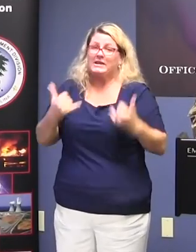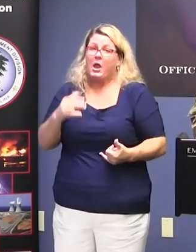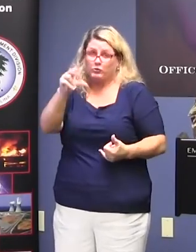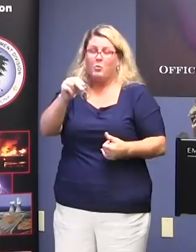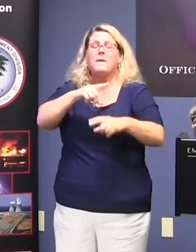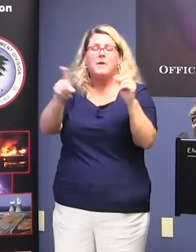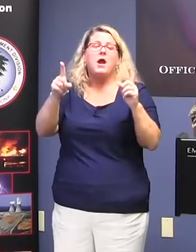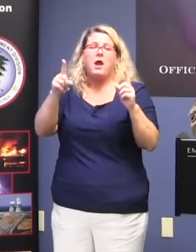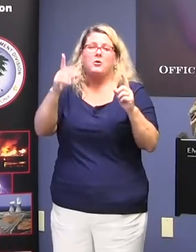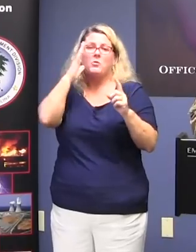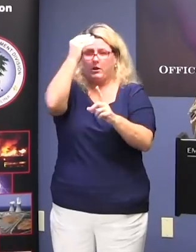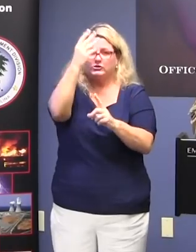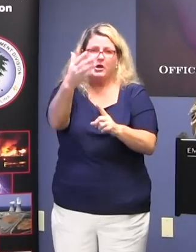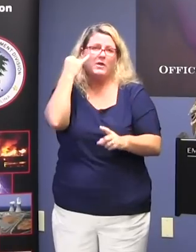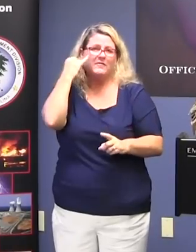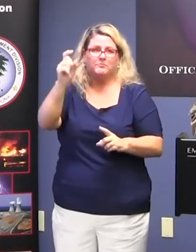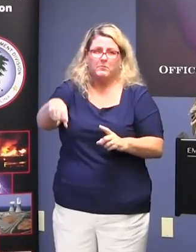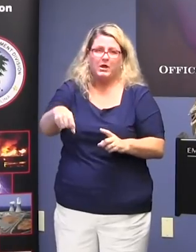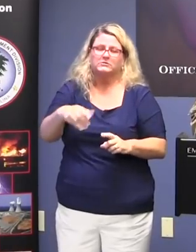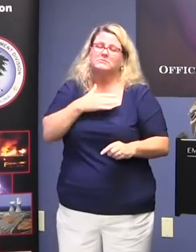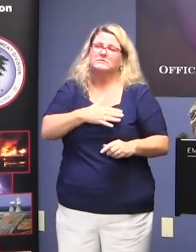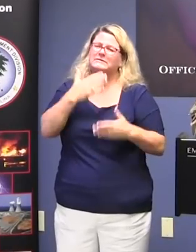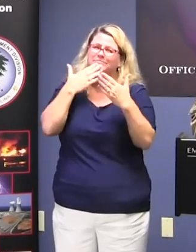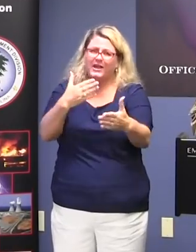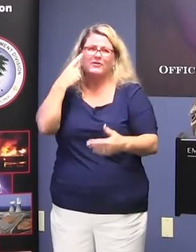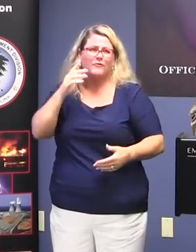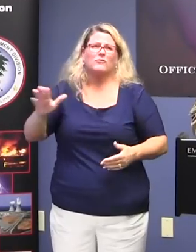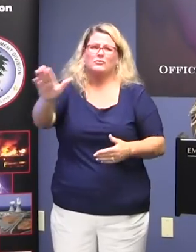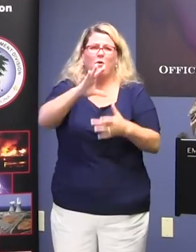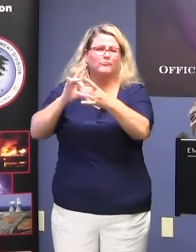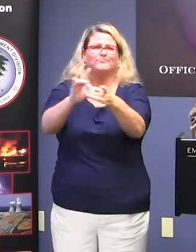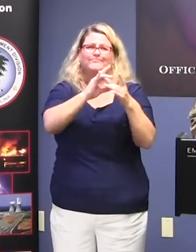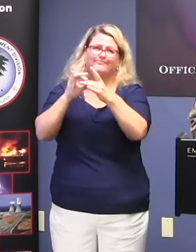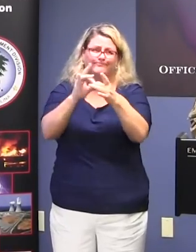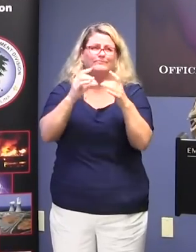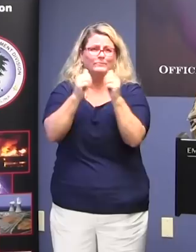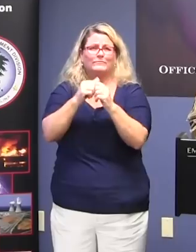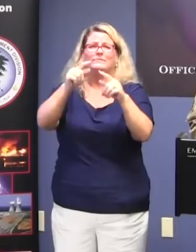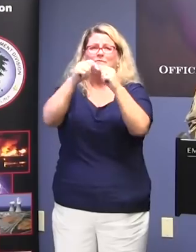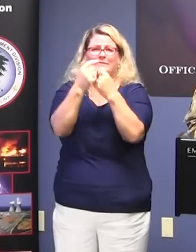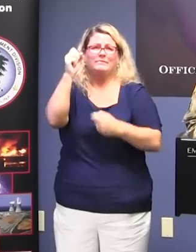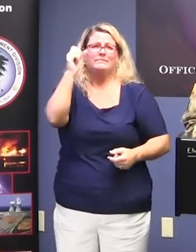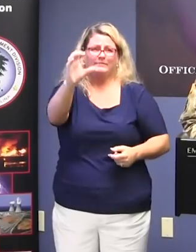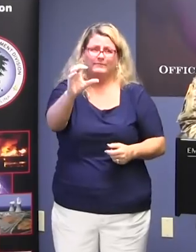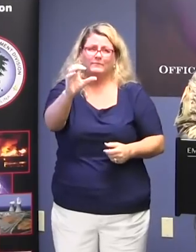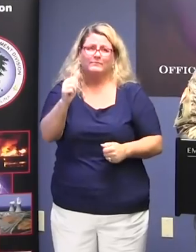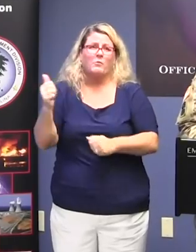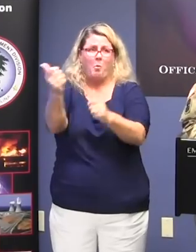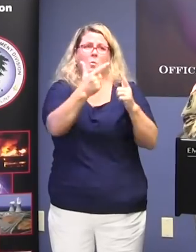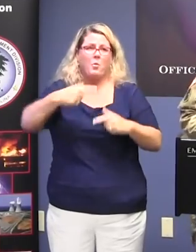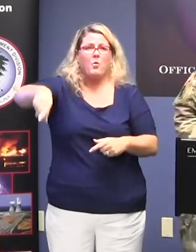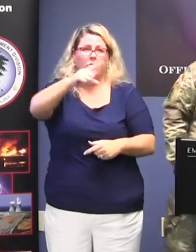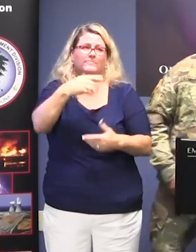entire cooperation of Team South Carolina, and that includes all the citizens of South Carolina.